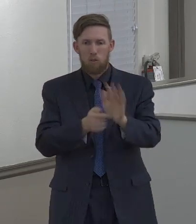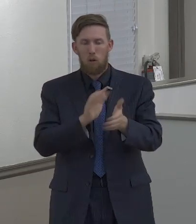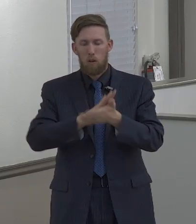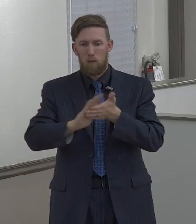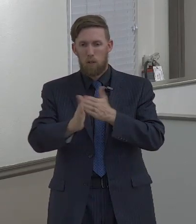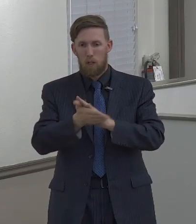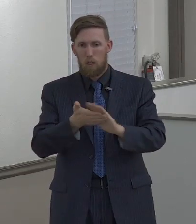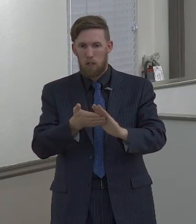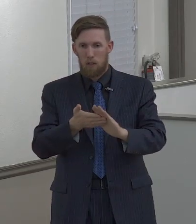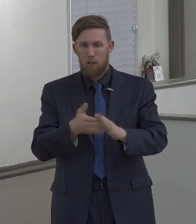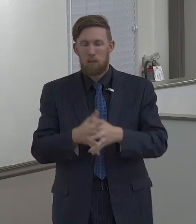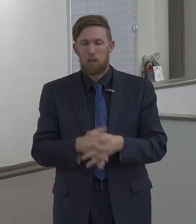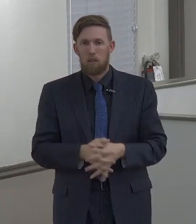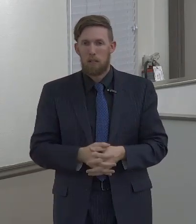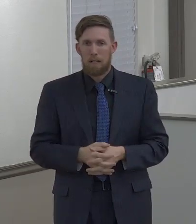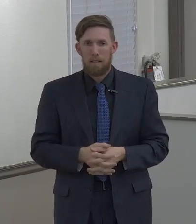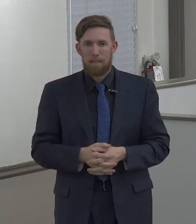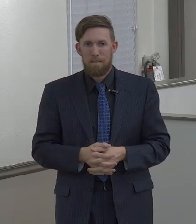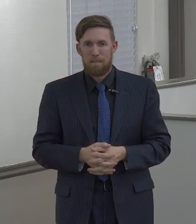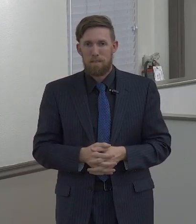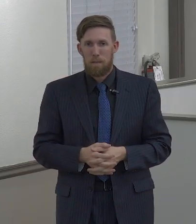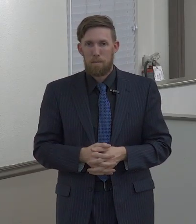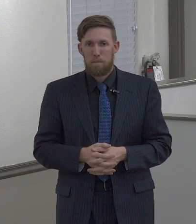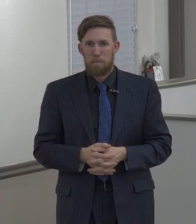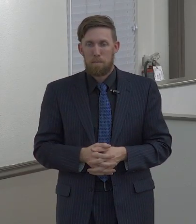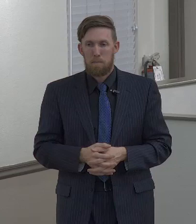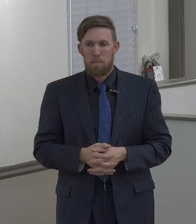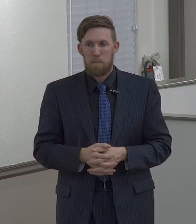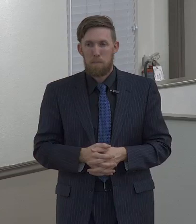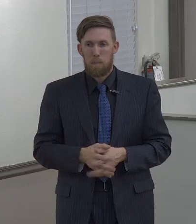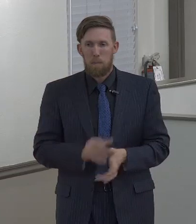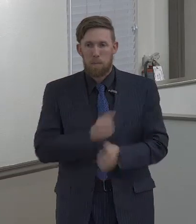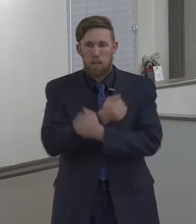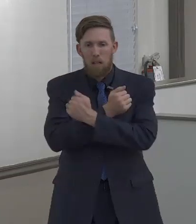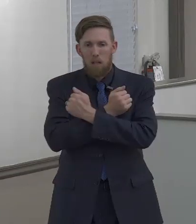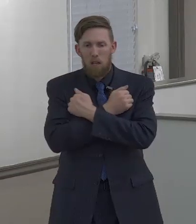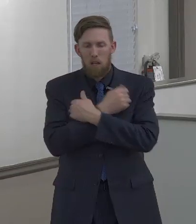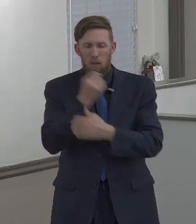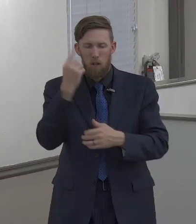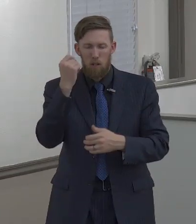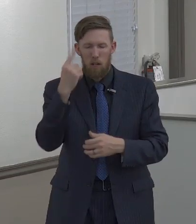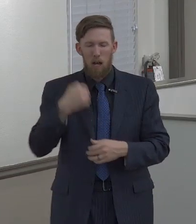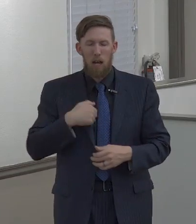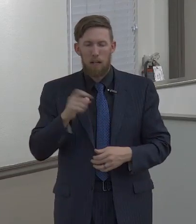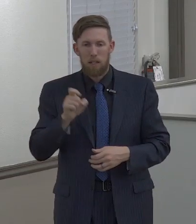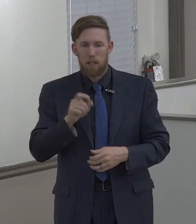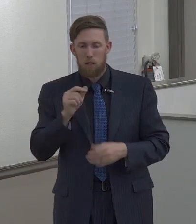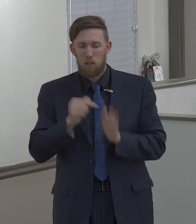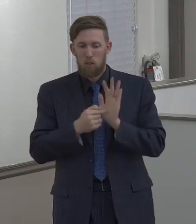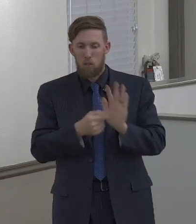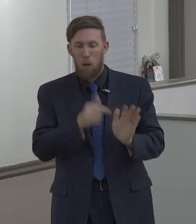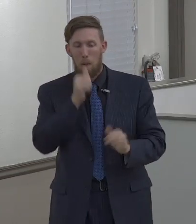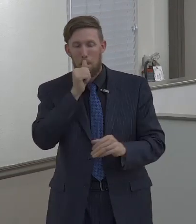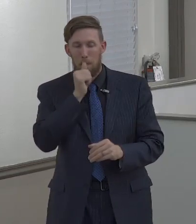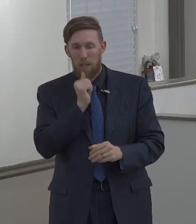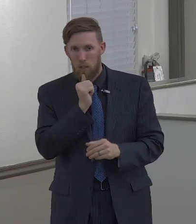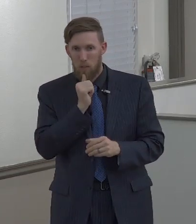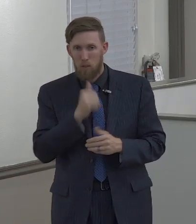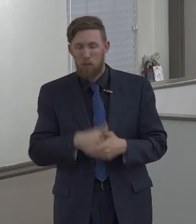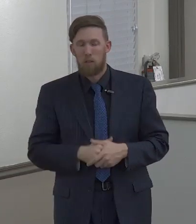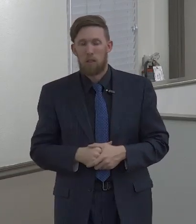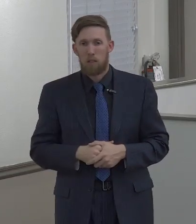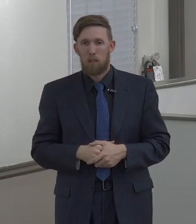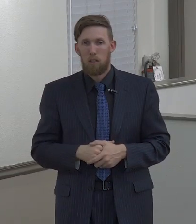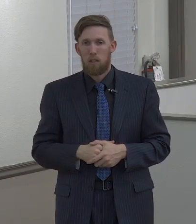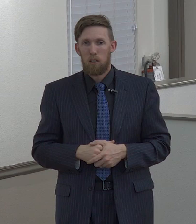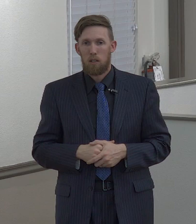will express forgiveness love is going to express an understanding a forbearance towards that